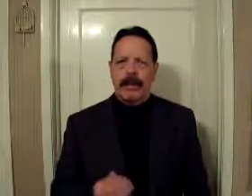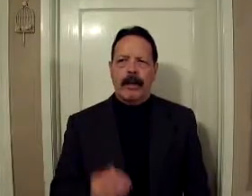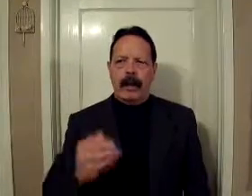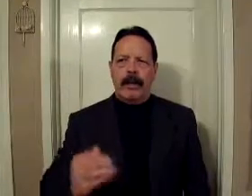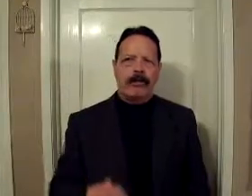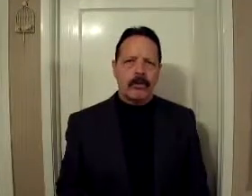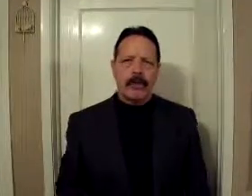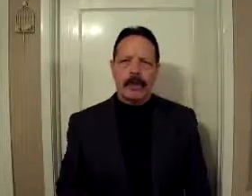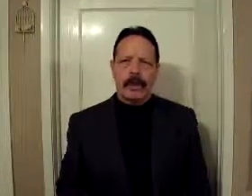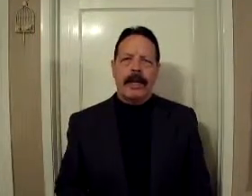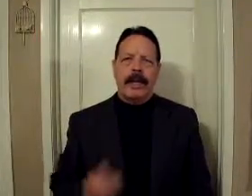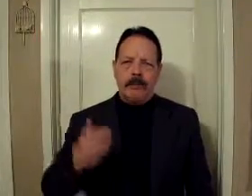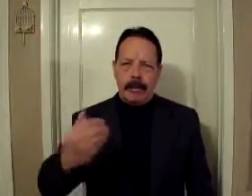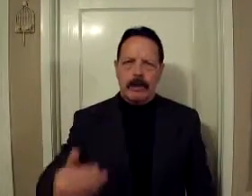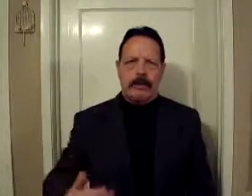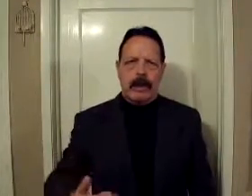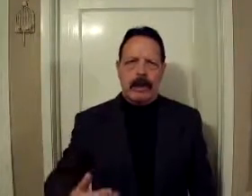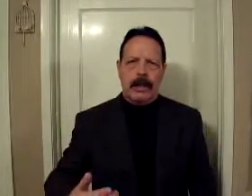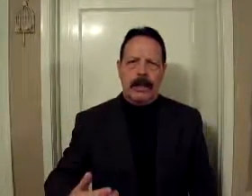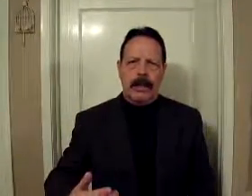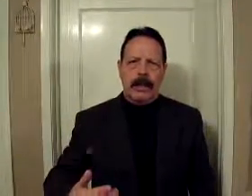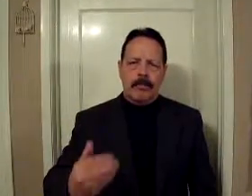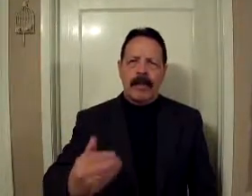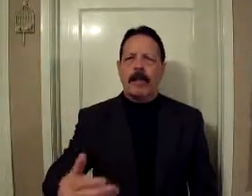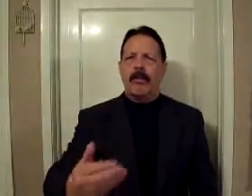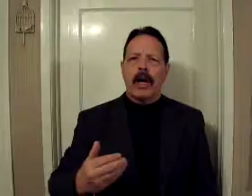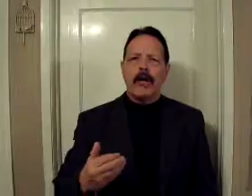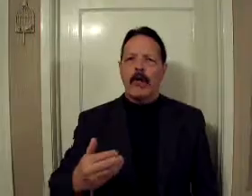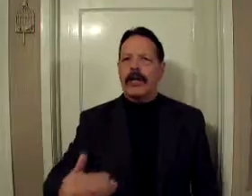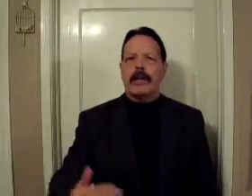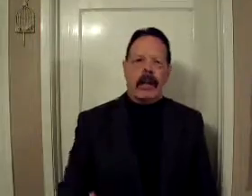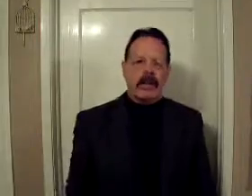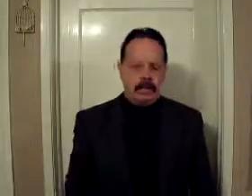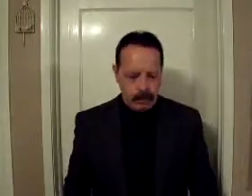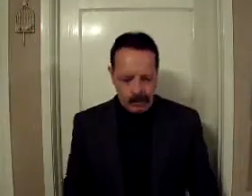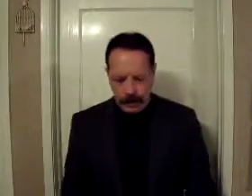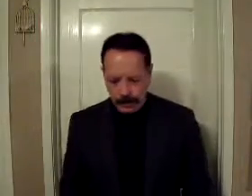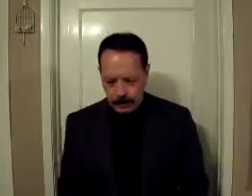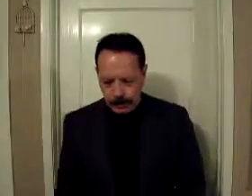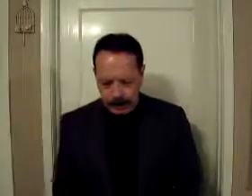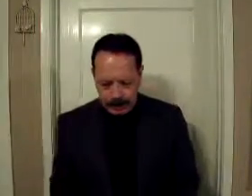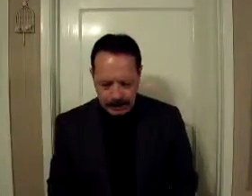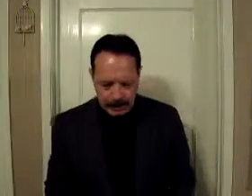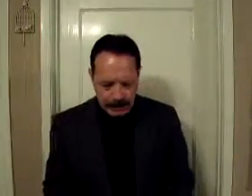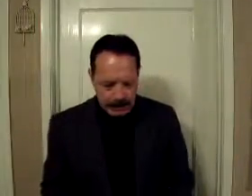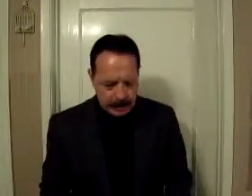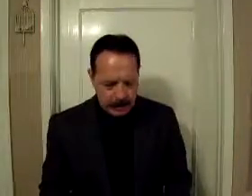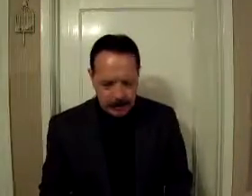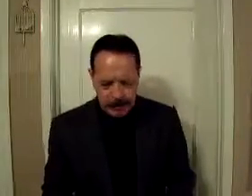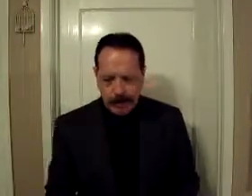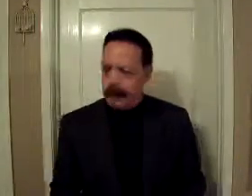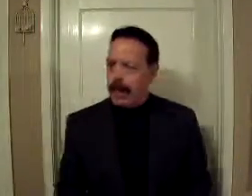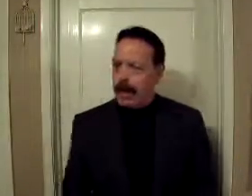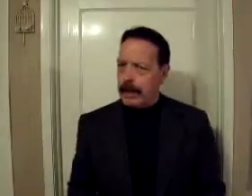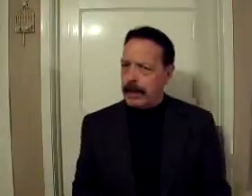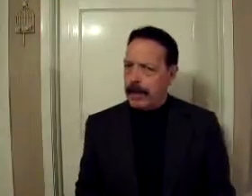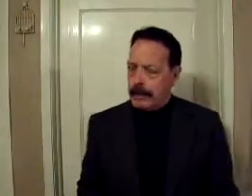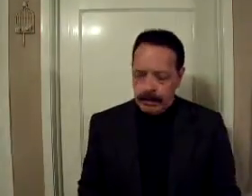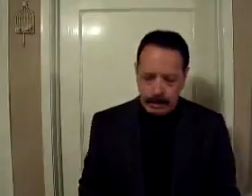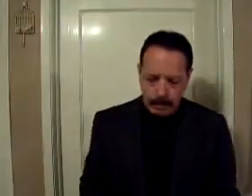then also to be at peace with God. Being one with God through Jesus Christ. He says, bear in mind that the